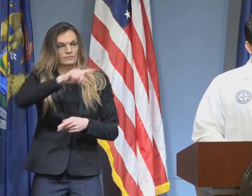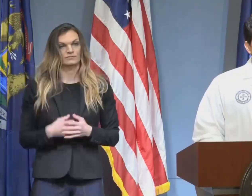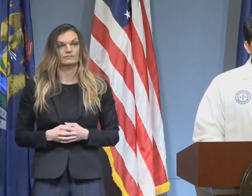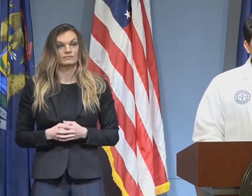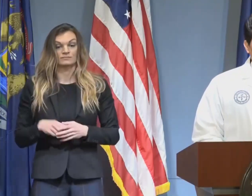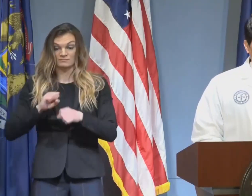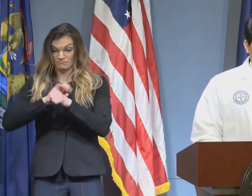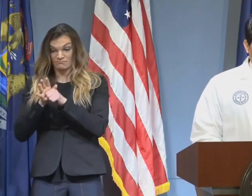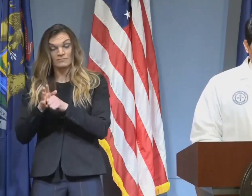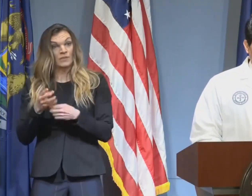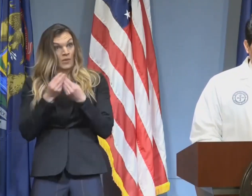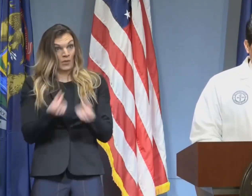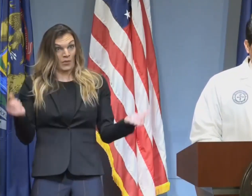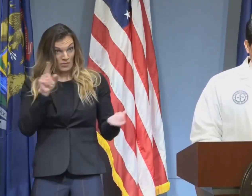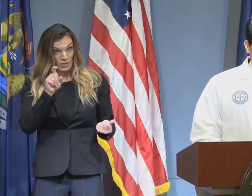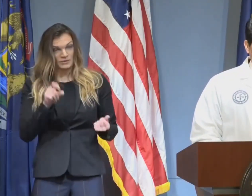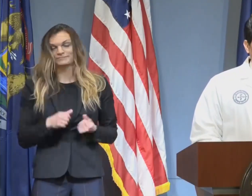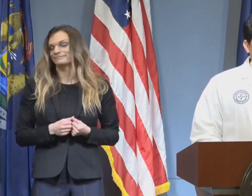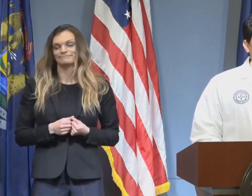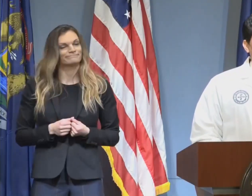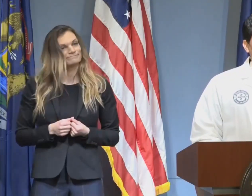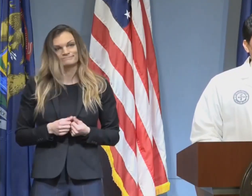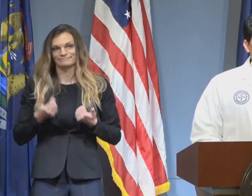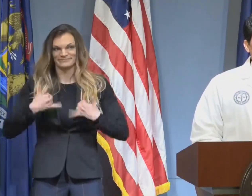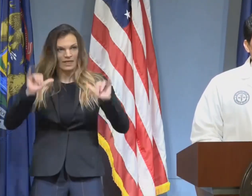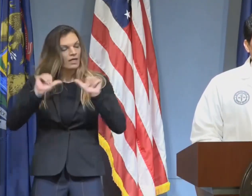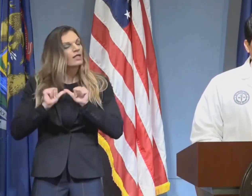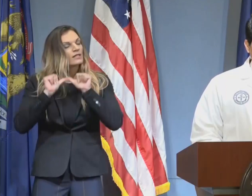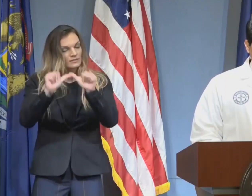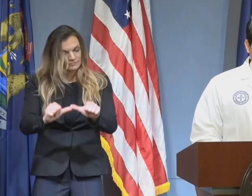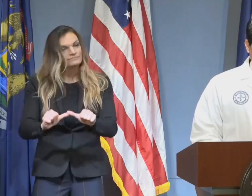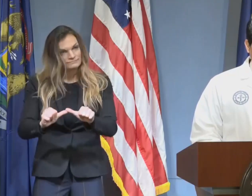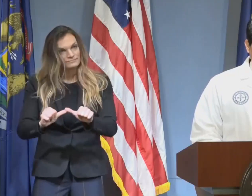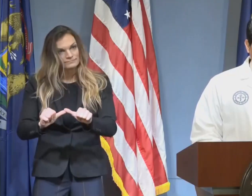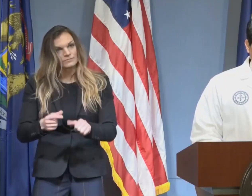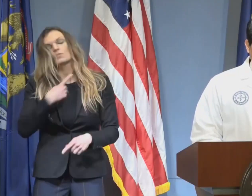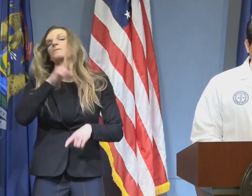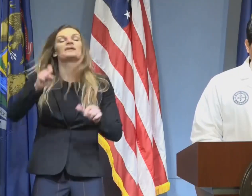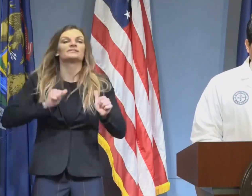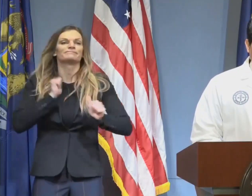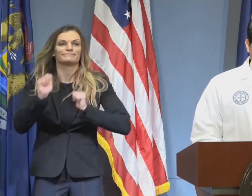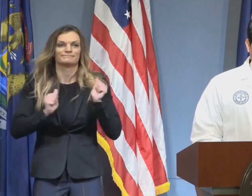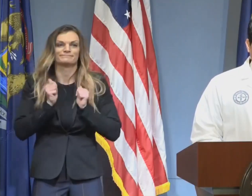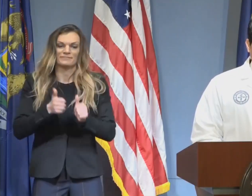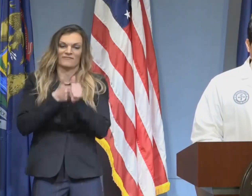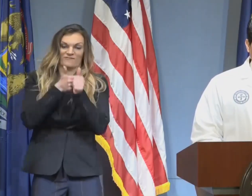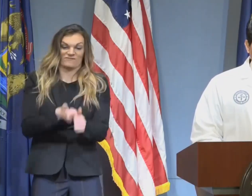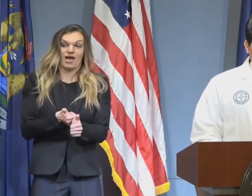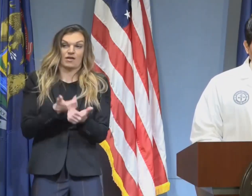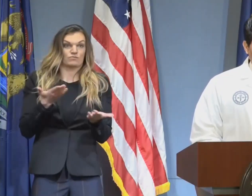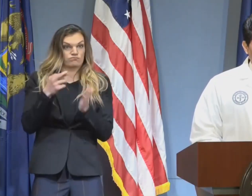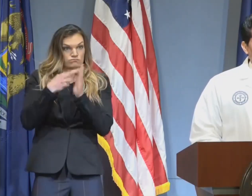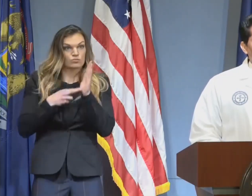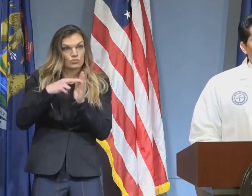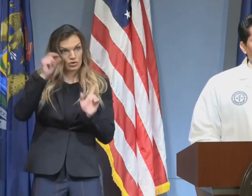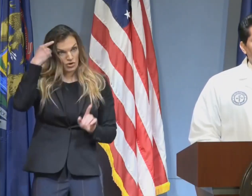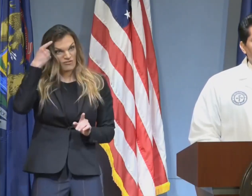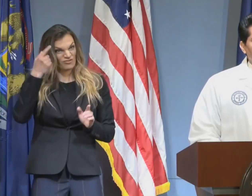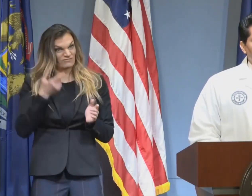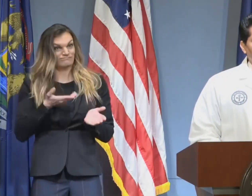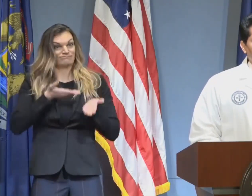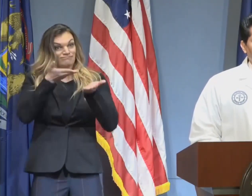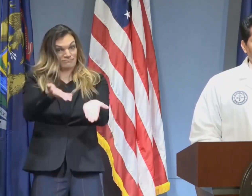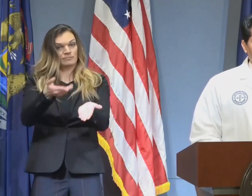will be with us for a while. We and all businesses must remain vigilant and follow the guidelines outlined by the governor